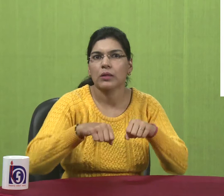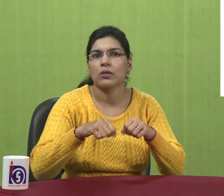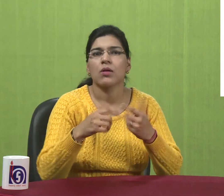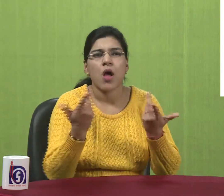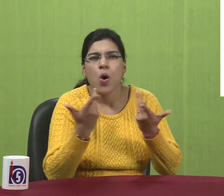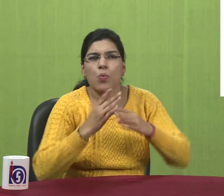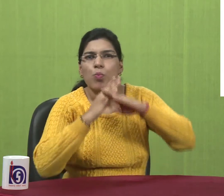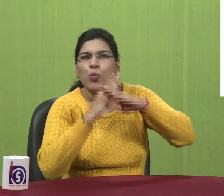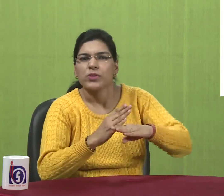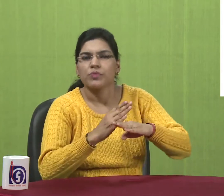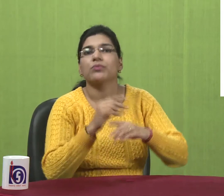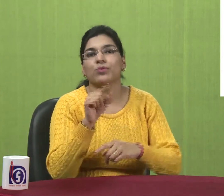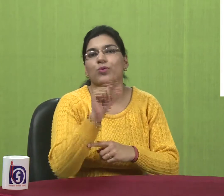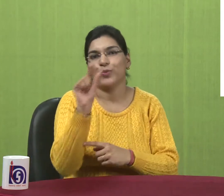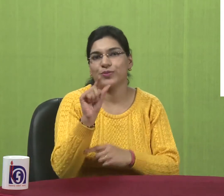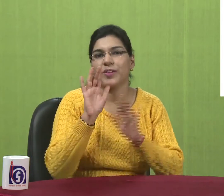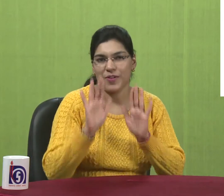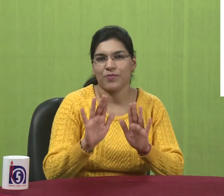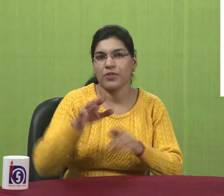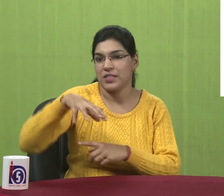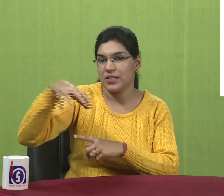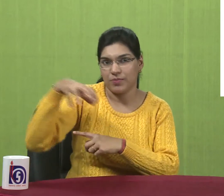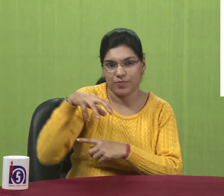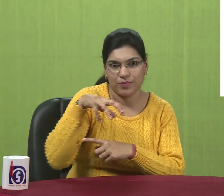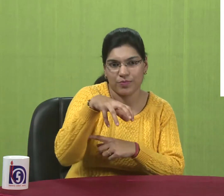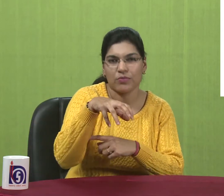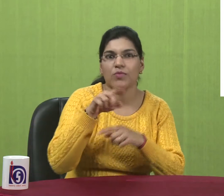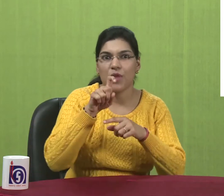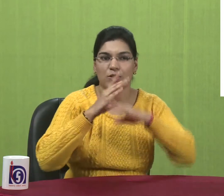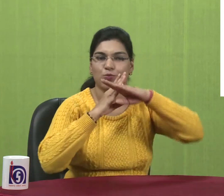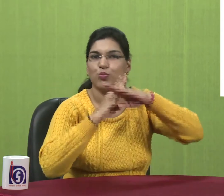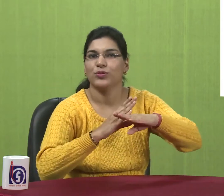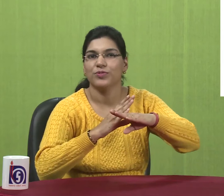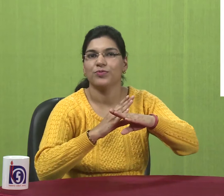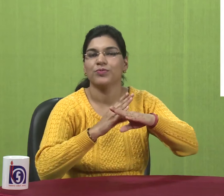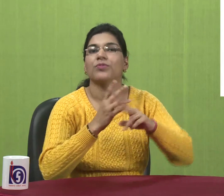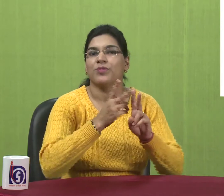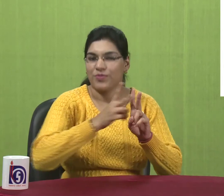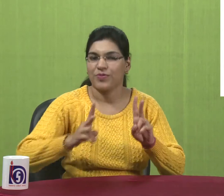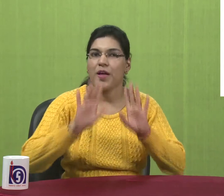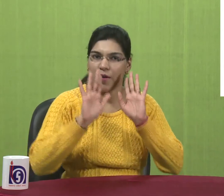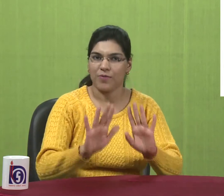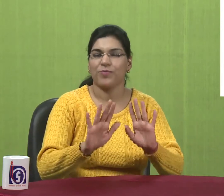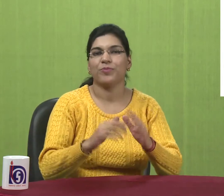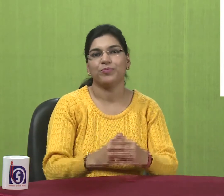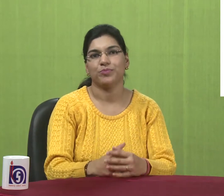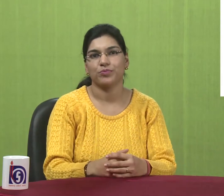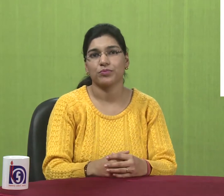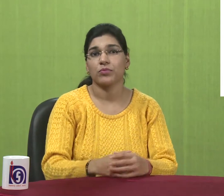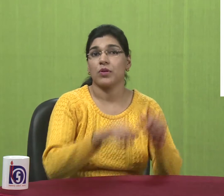is a virus. That can. Destroy your files. damage your files. The security center protects it.